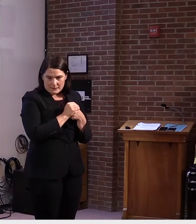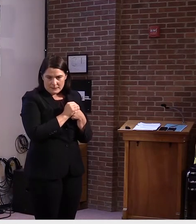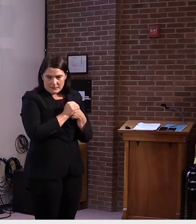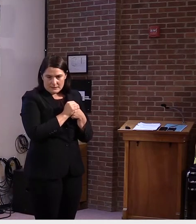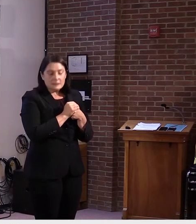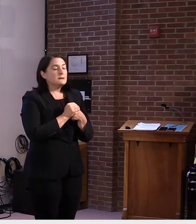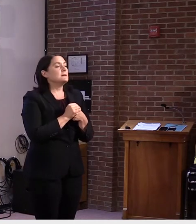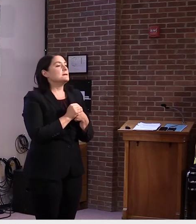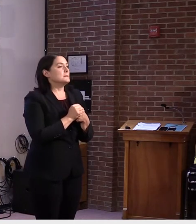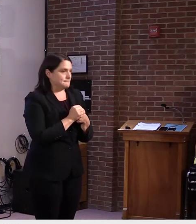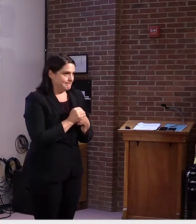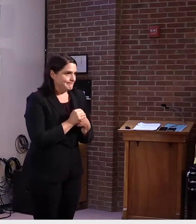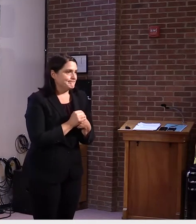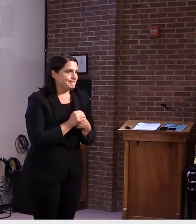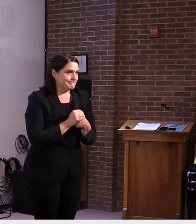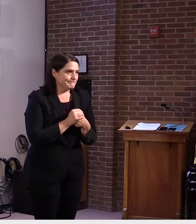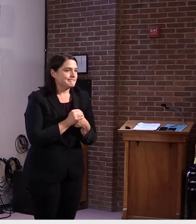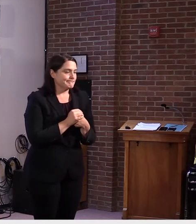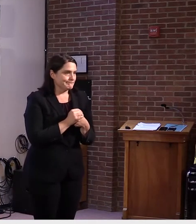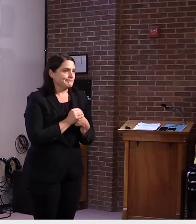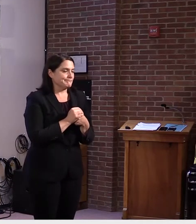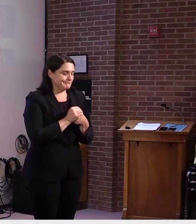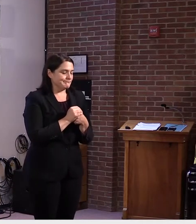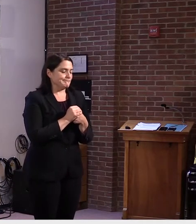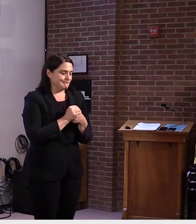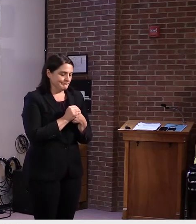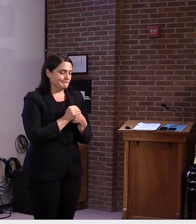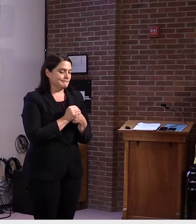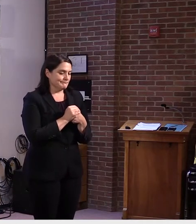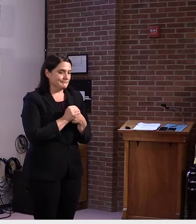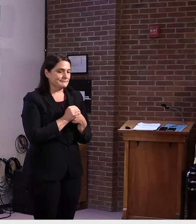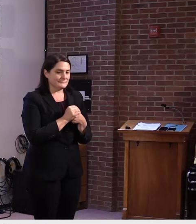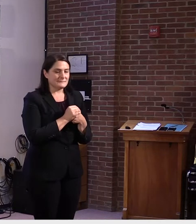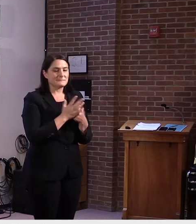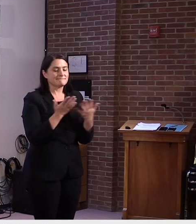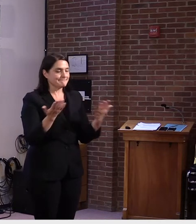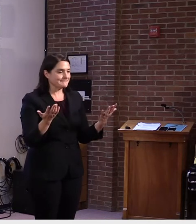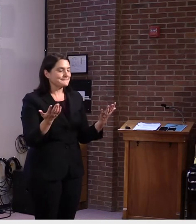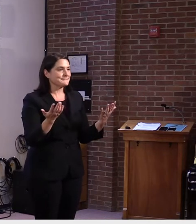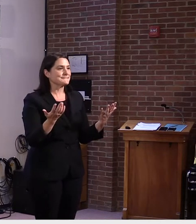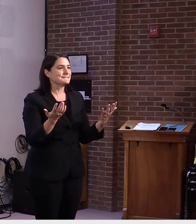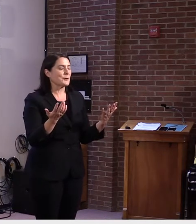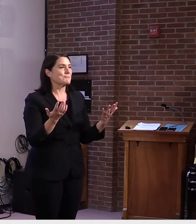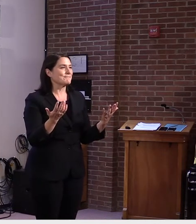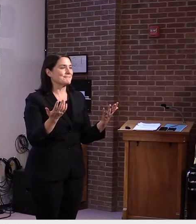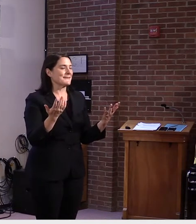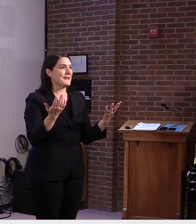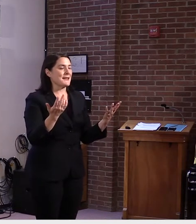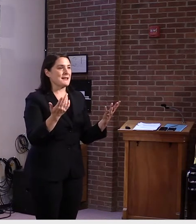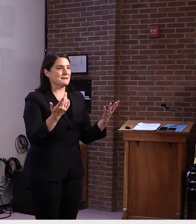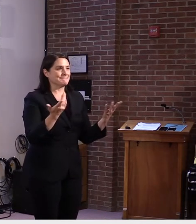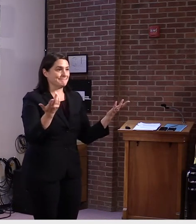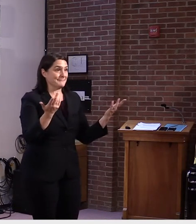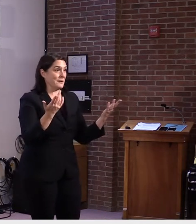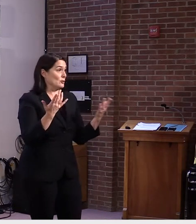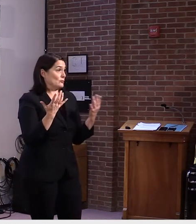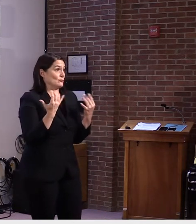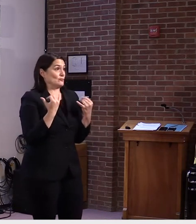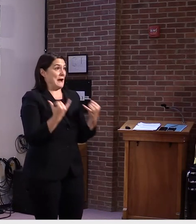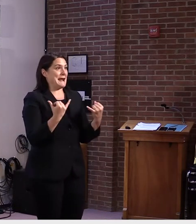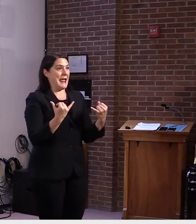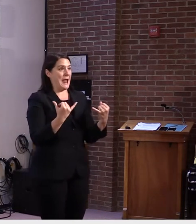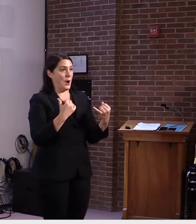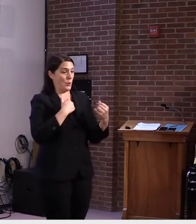Mike Smith. I just, um, I, I think you've got to look at it this way. We're putting into place a